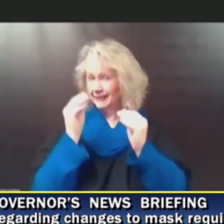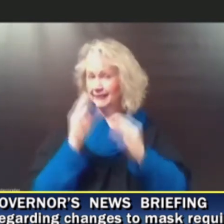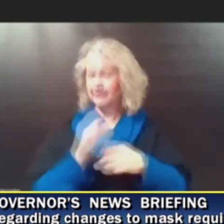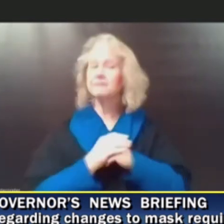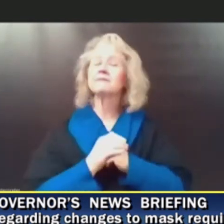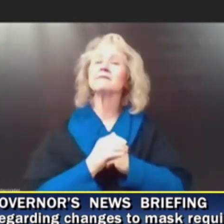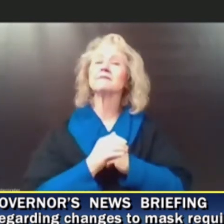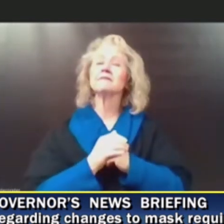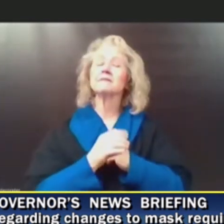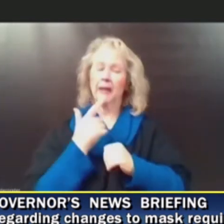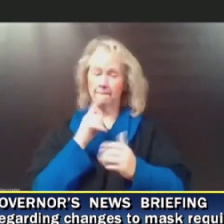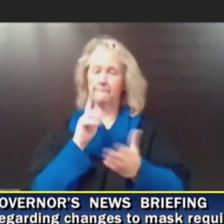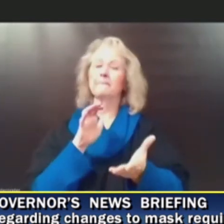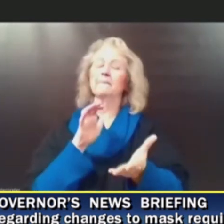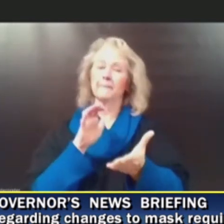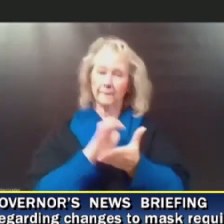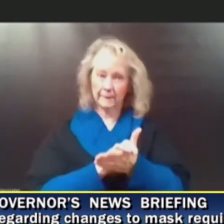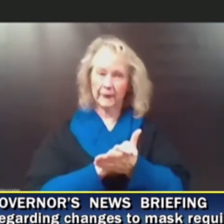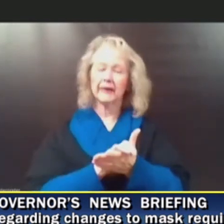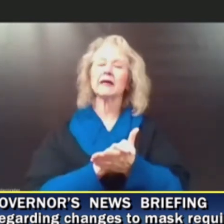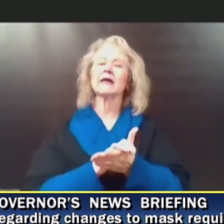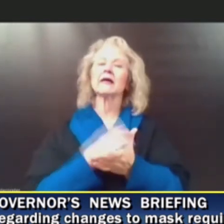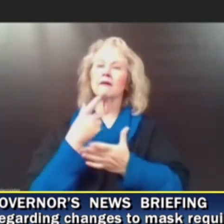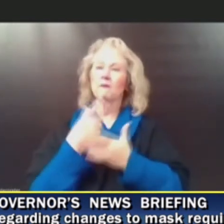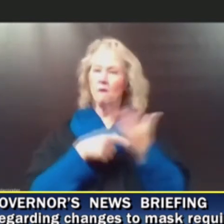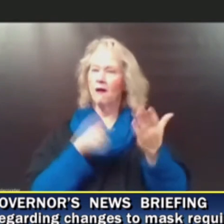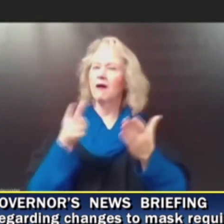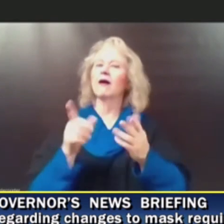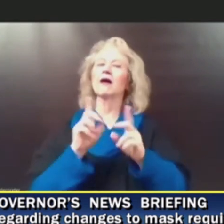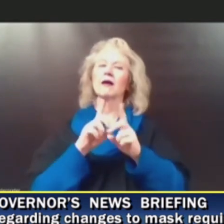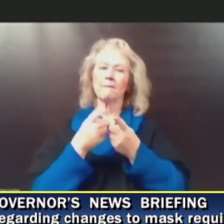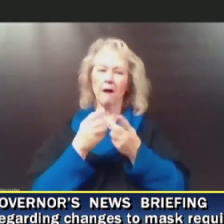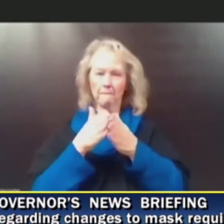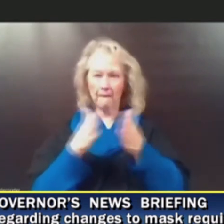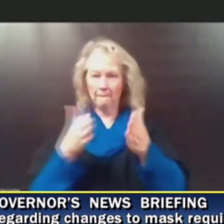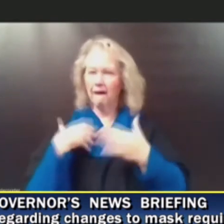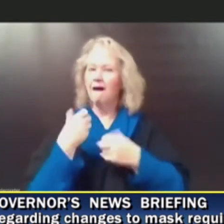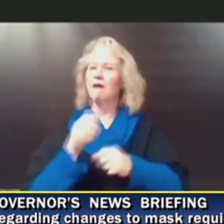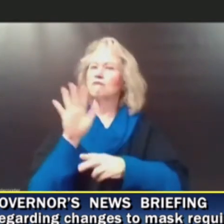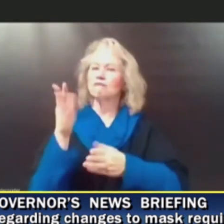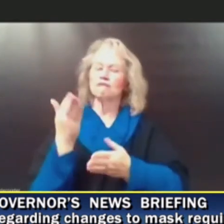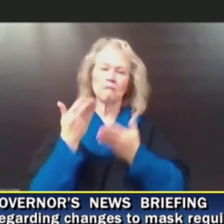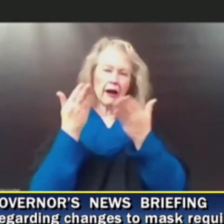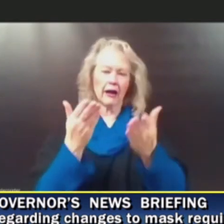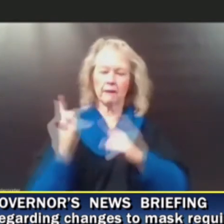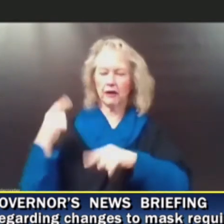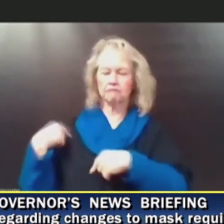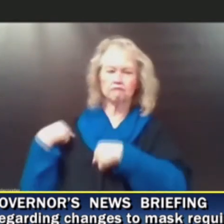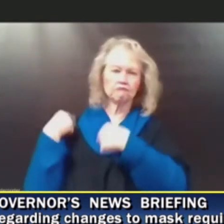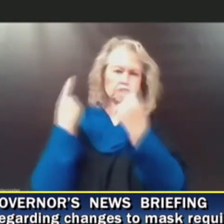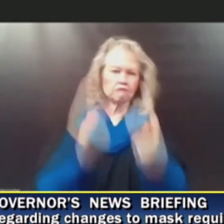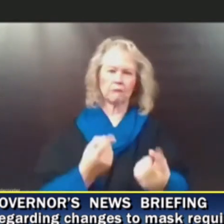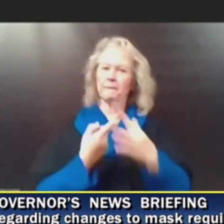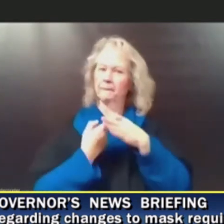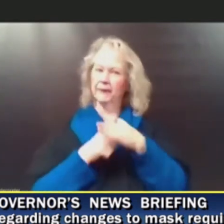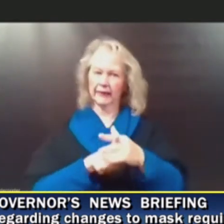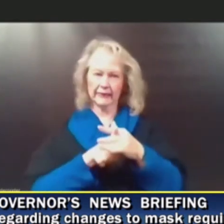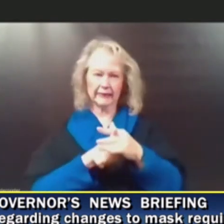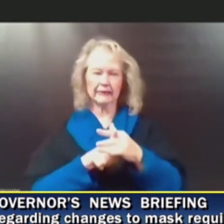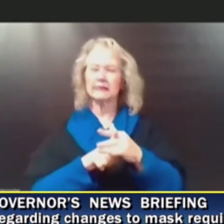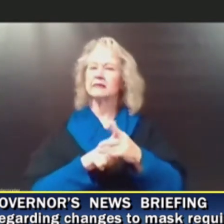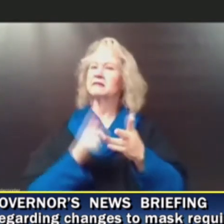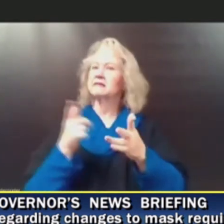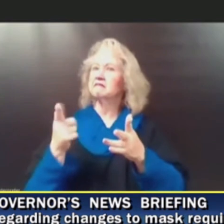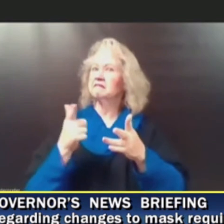believe in what the Department of Public Health has put forward all through this pandemic as a direction